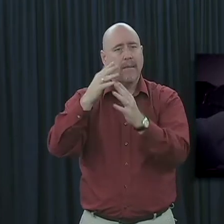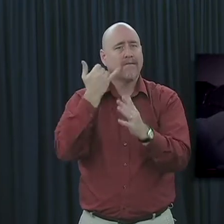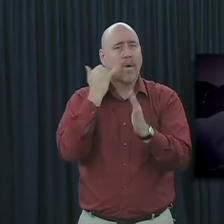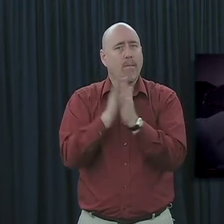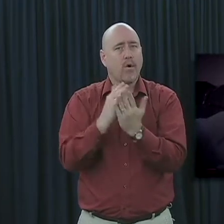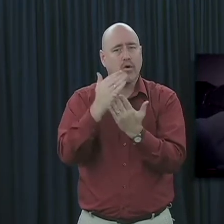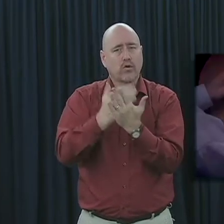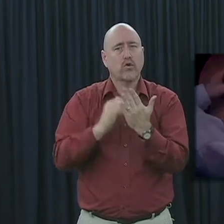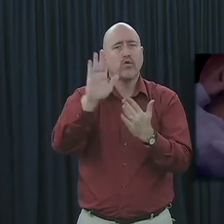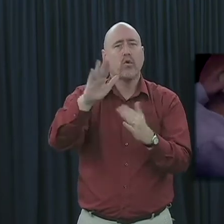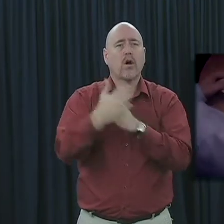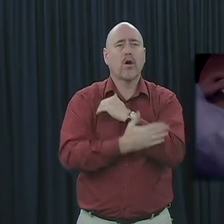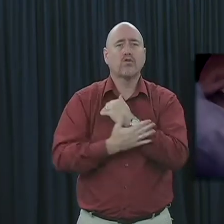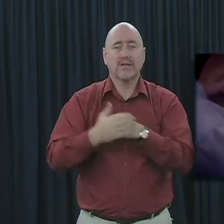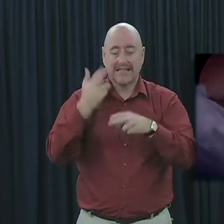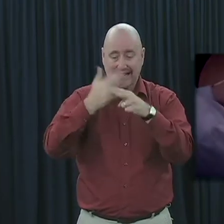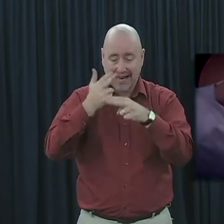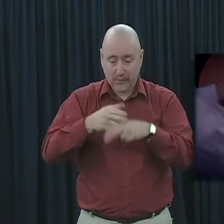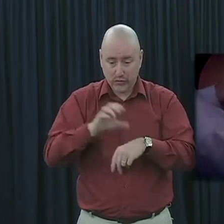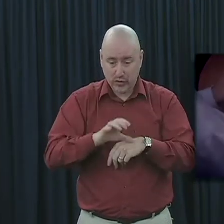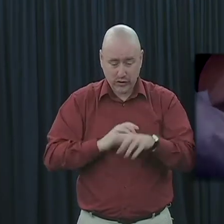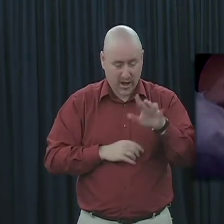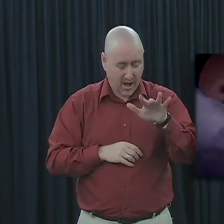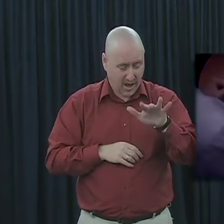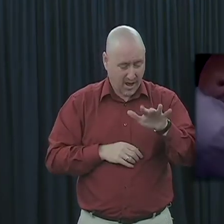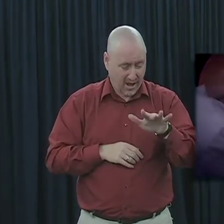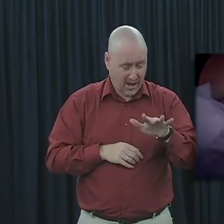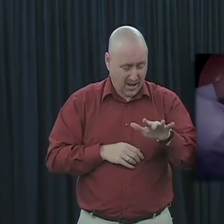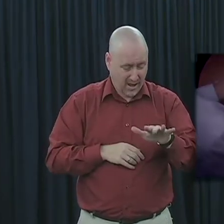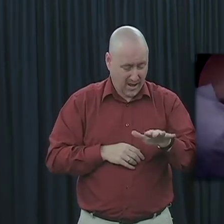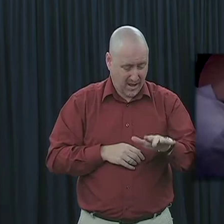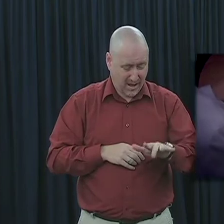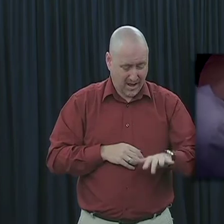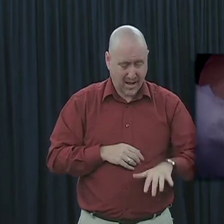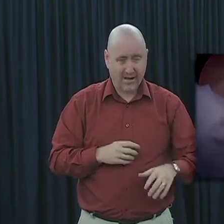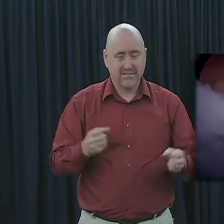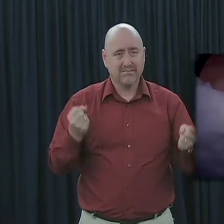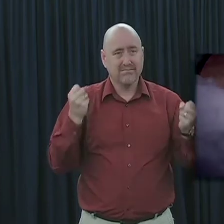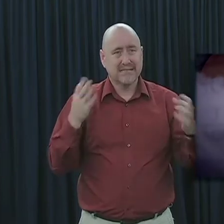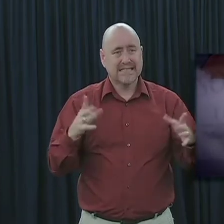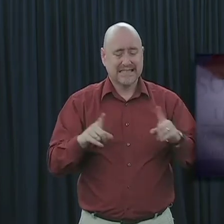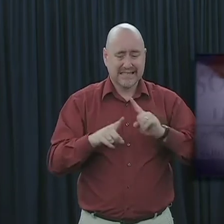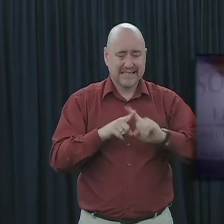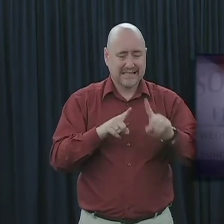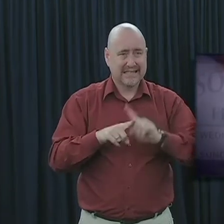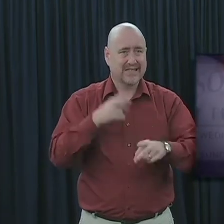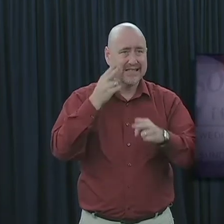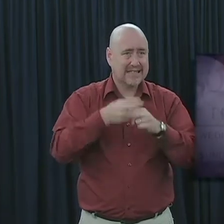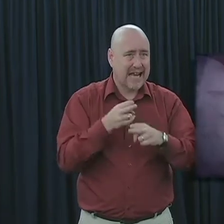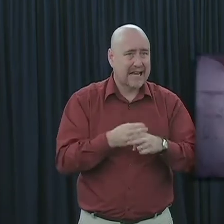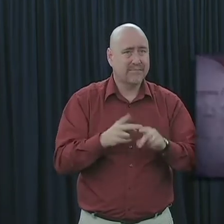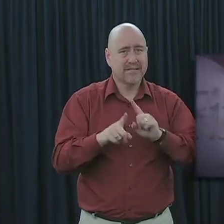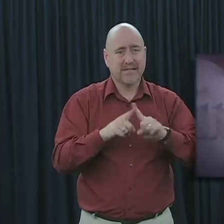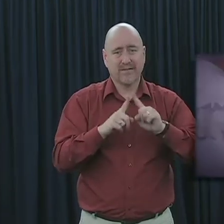in your country, you would soon come to realize that there are so many divergent names and types of churches.